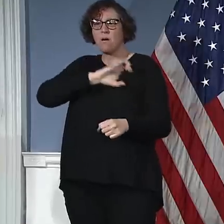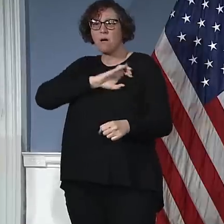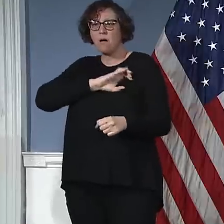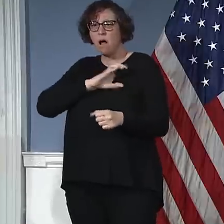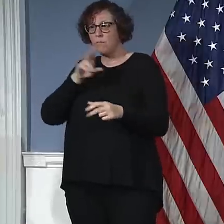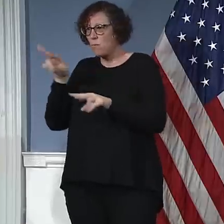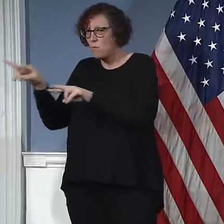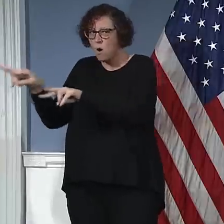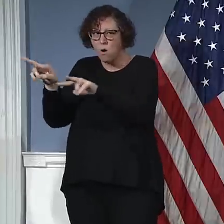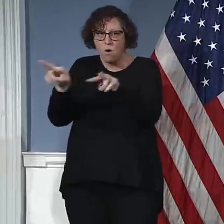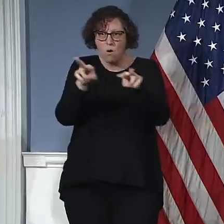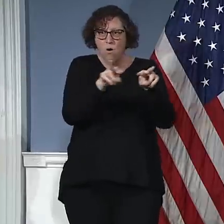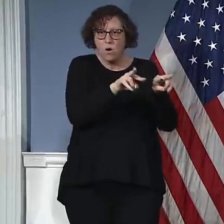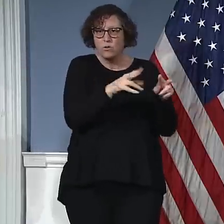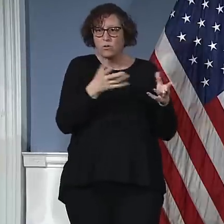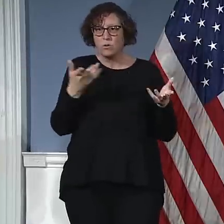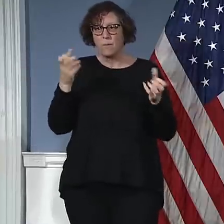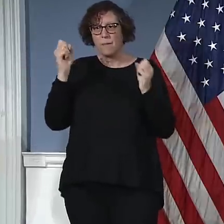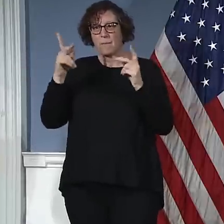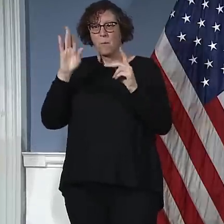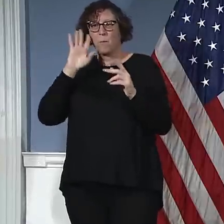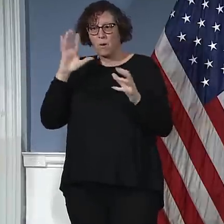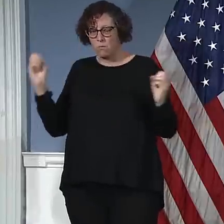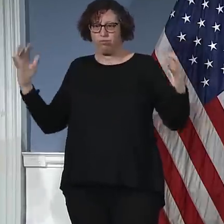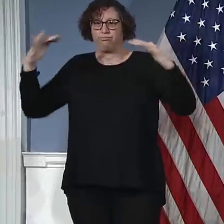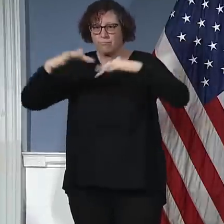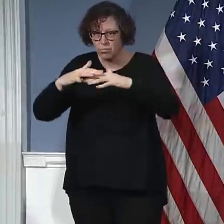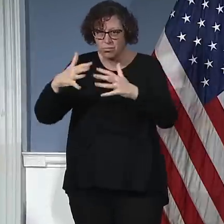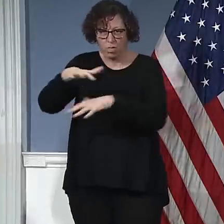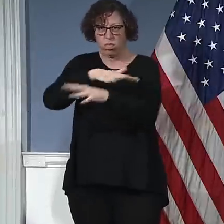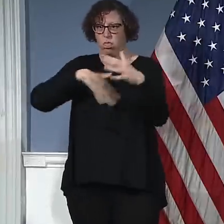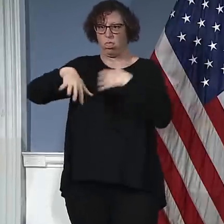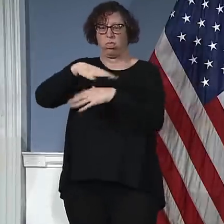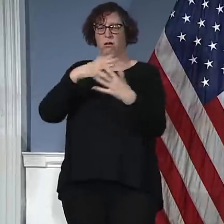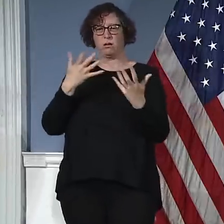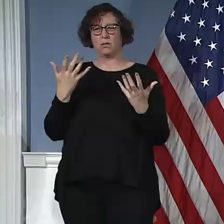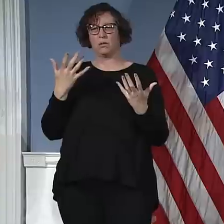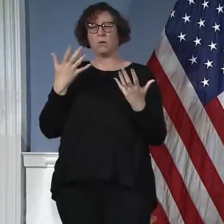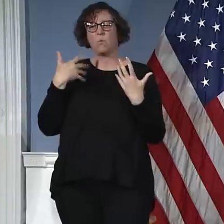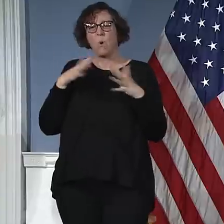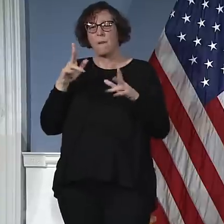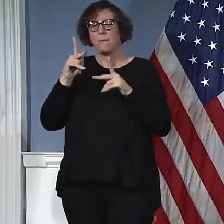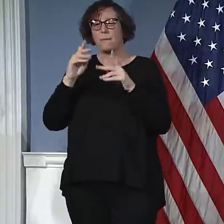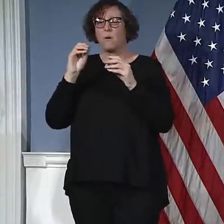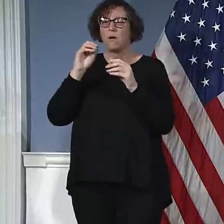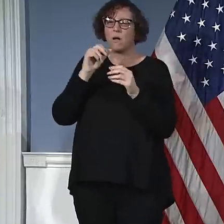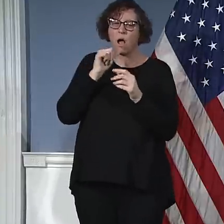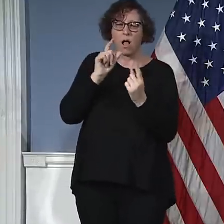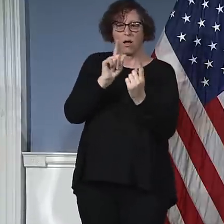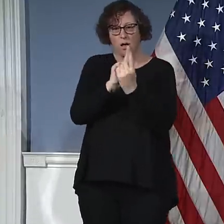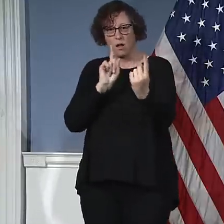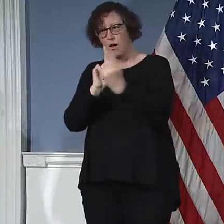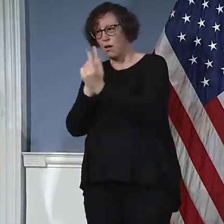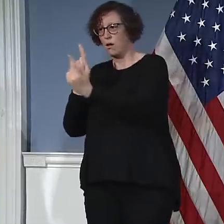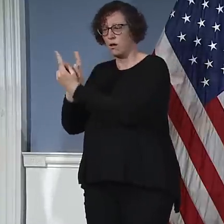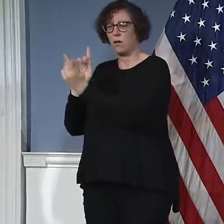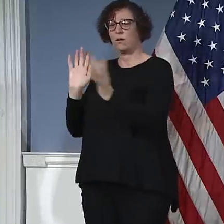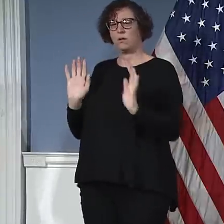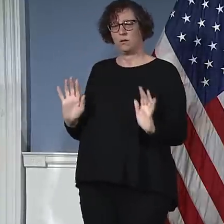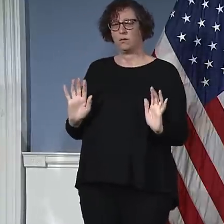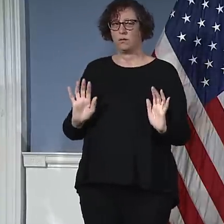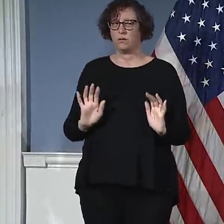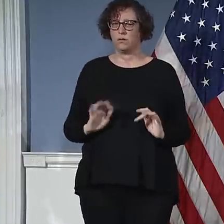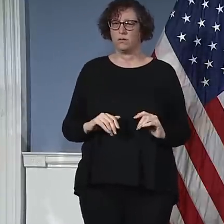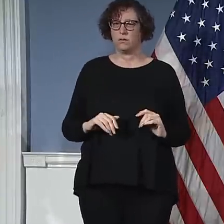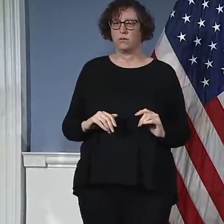problem of gatherings starting to happen and people not observing social distancing because there's no enforcement mechanism. So what